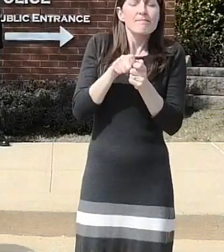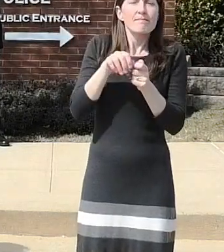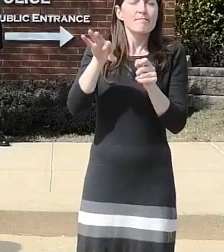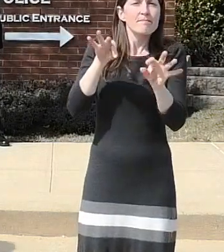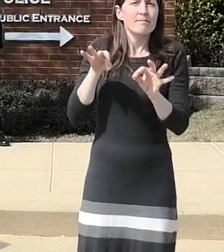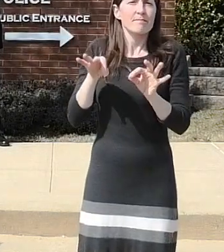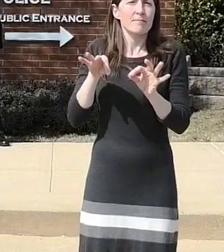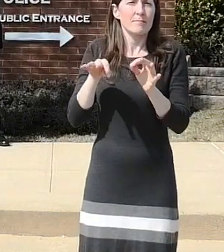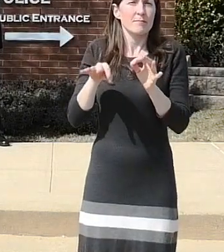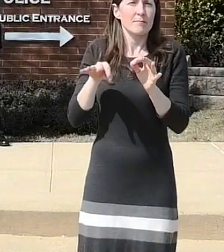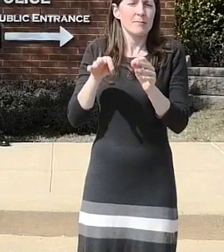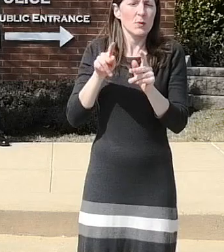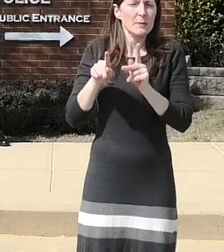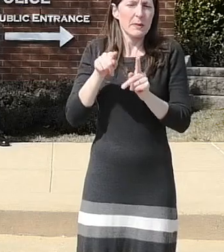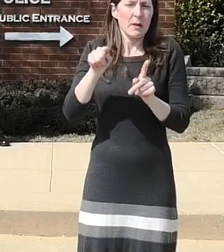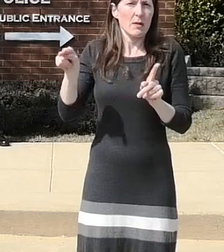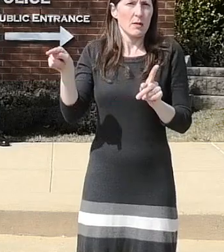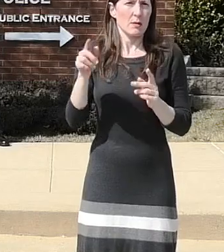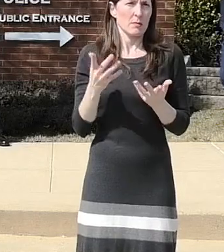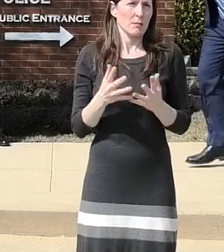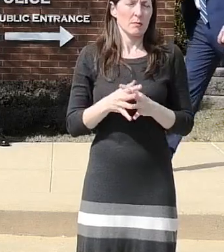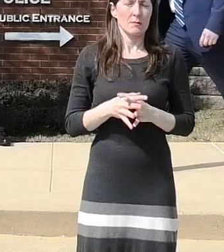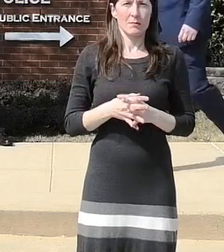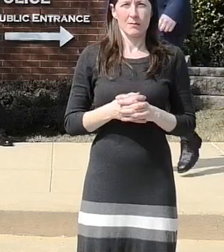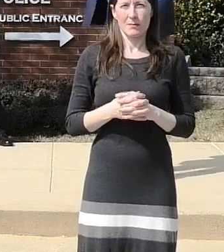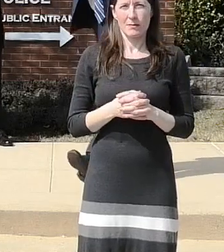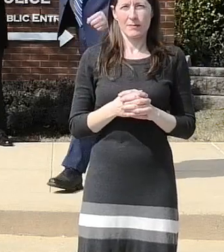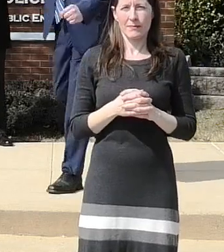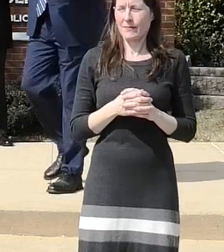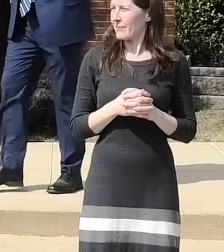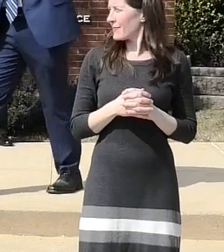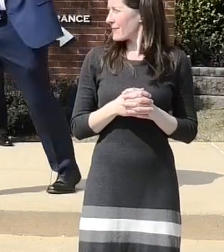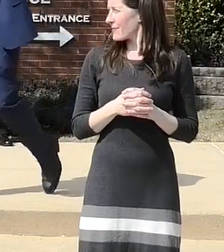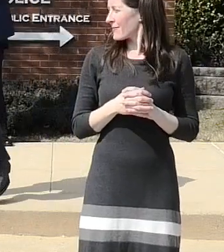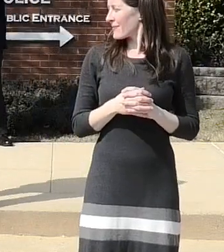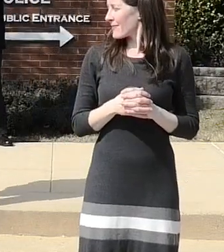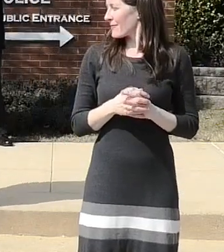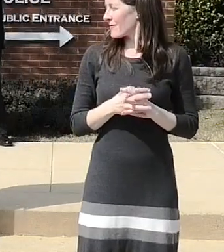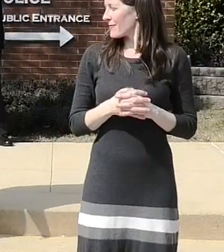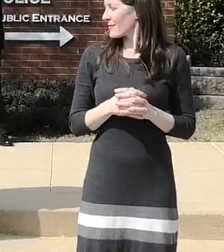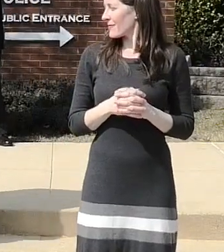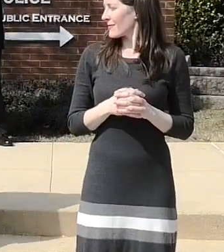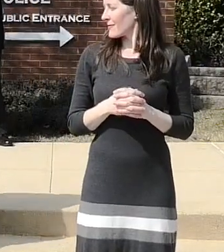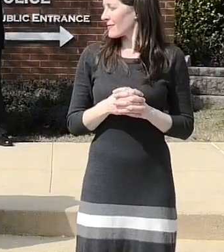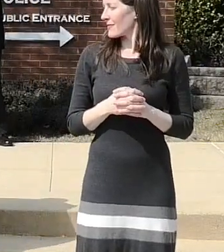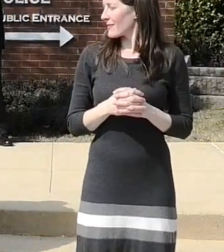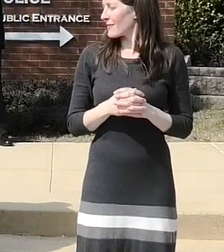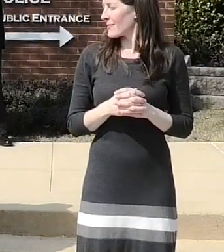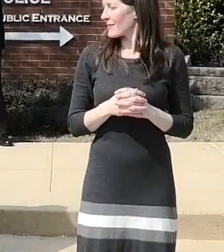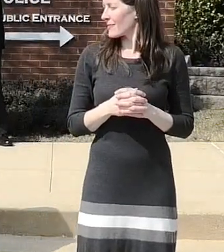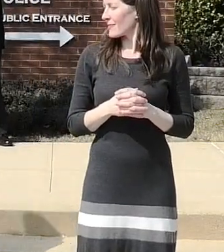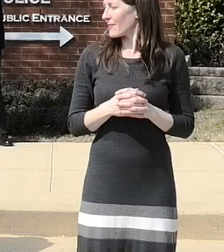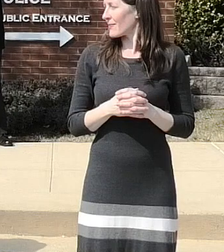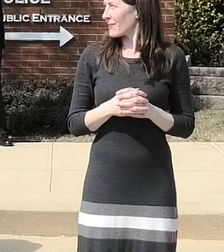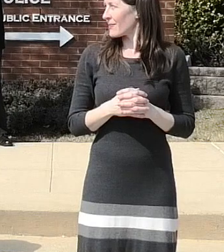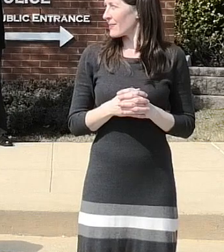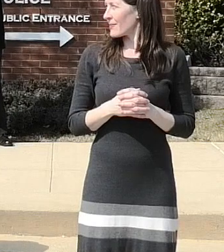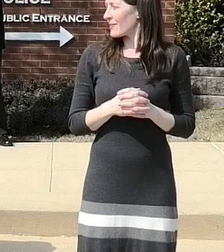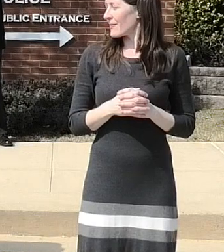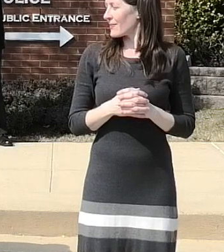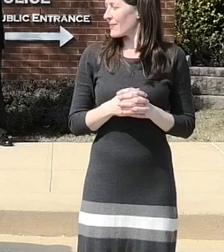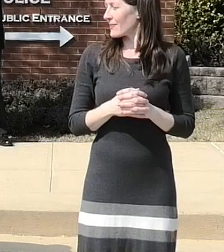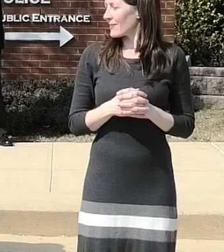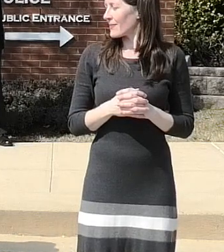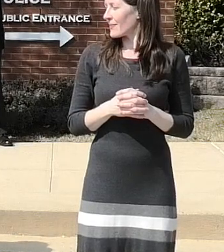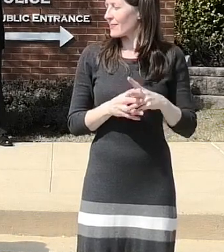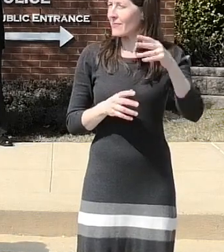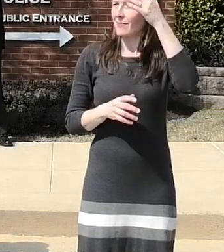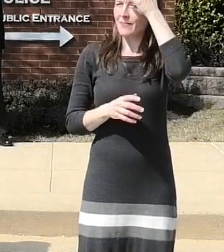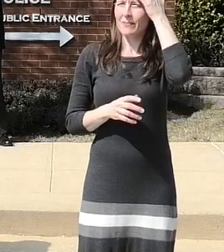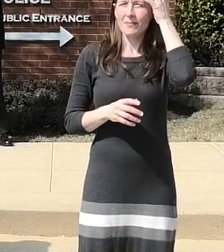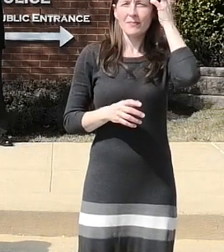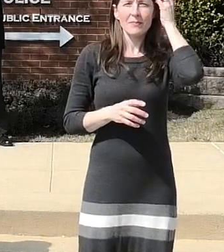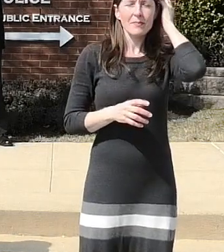all